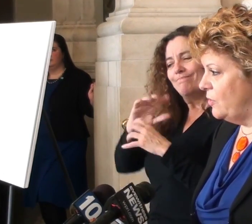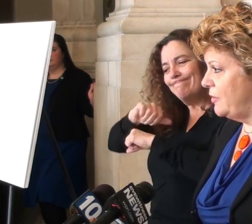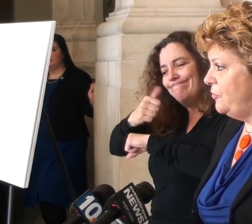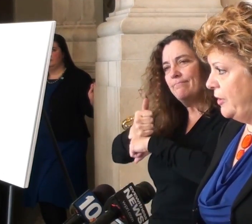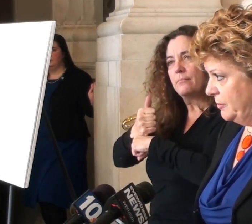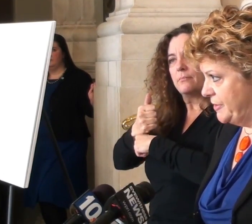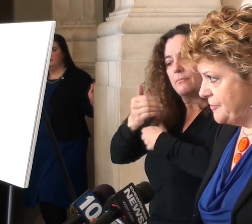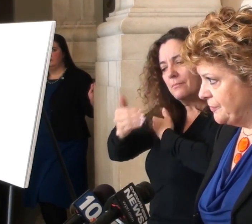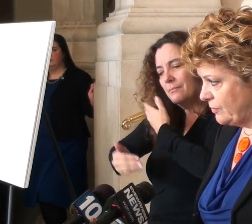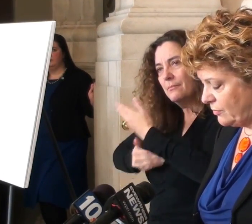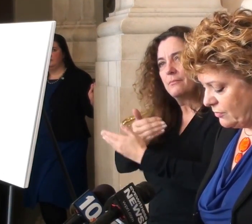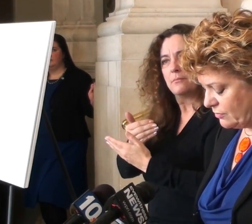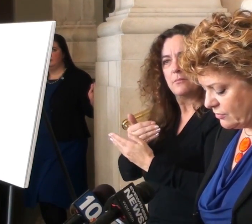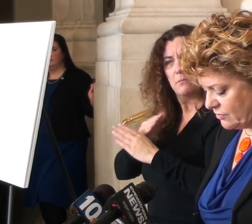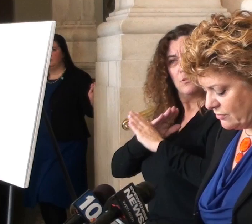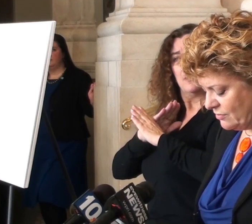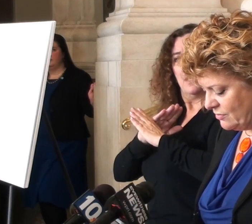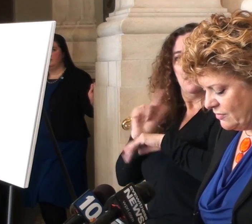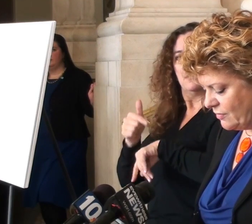from happening to other families.